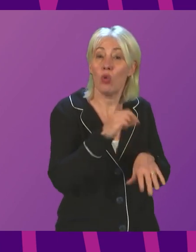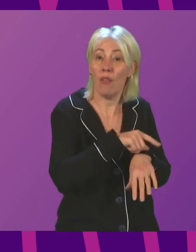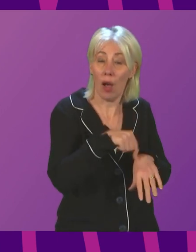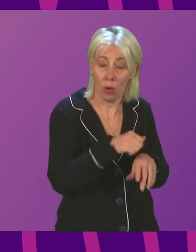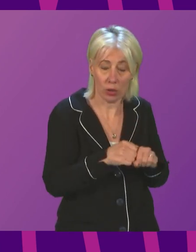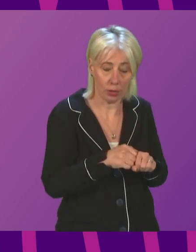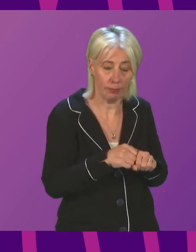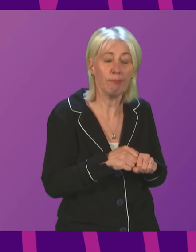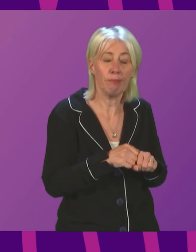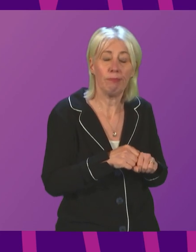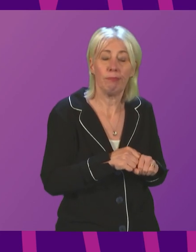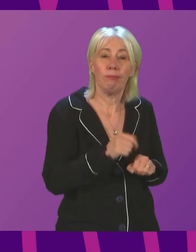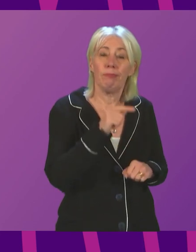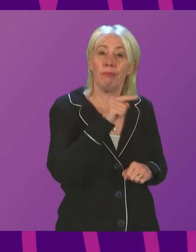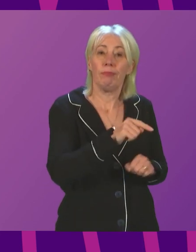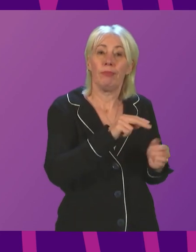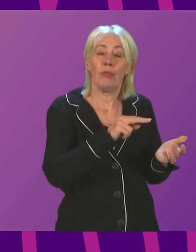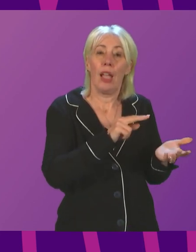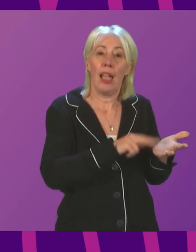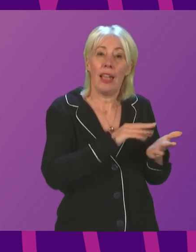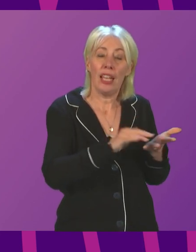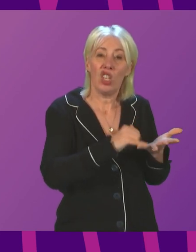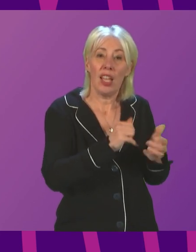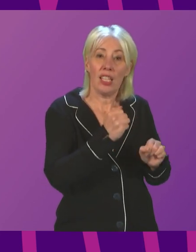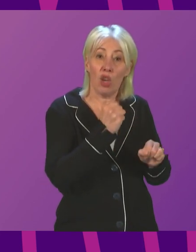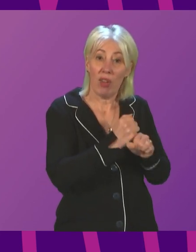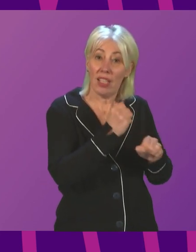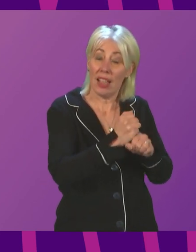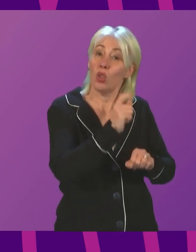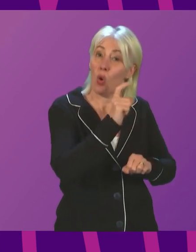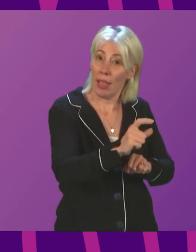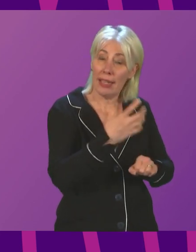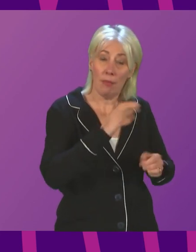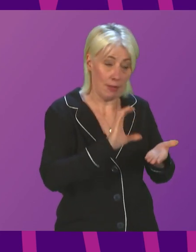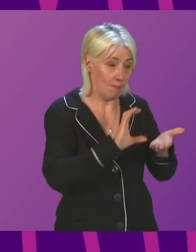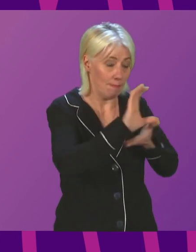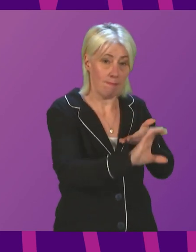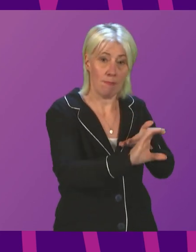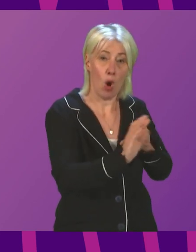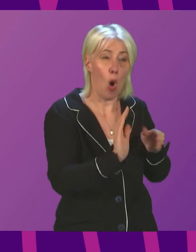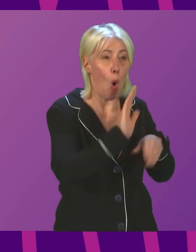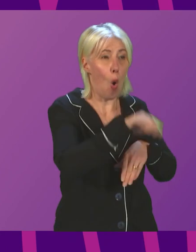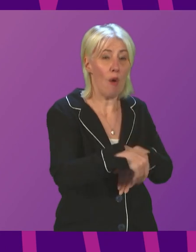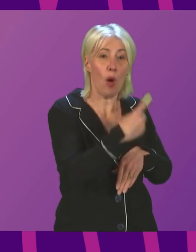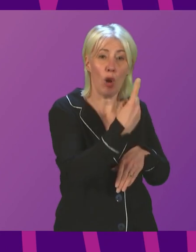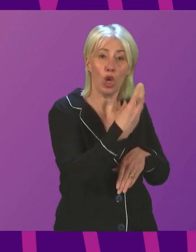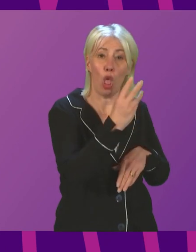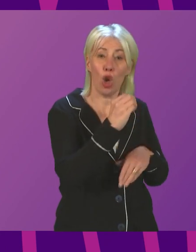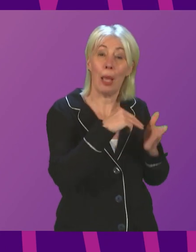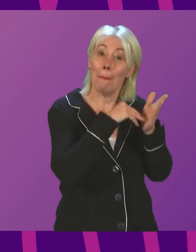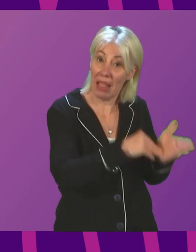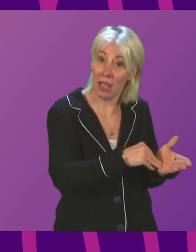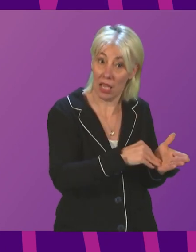National Health Service Greater Glasgow and Clyde has already received an additional funding of over £130 million